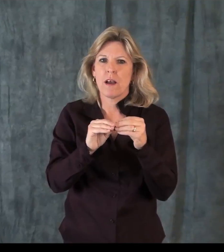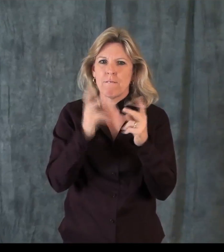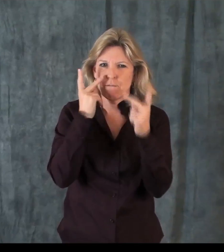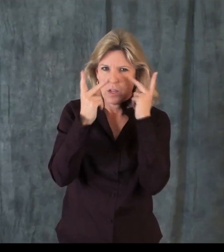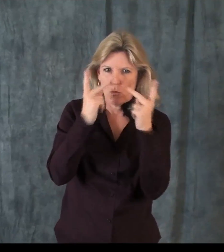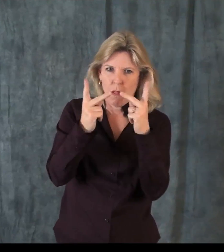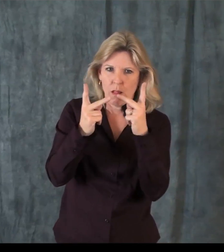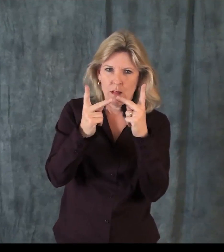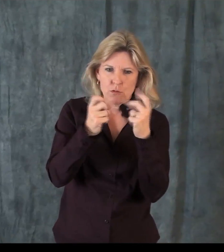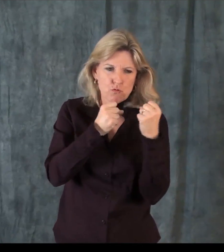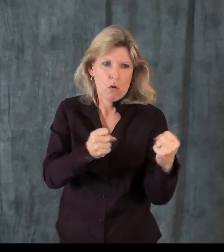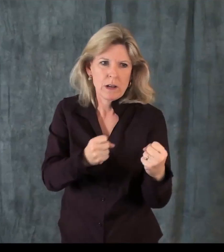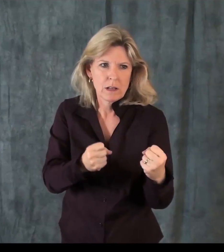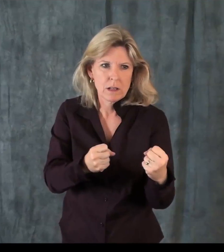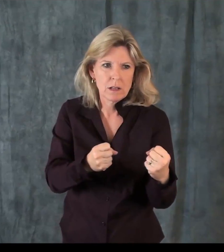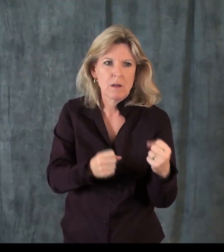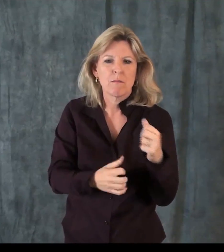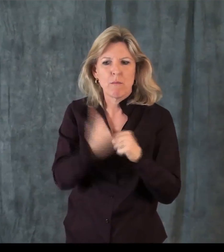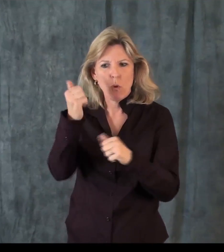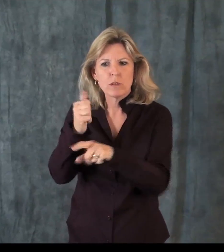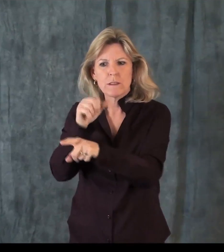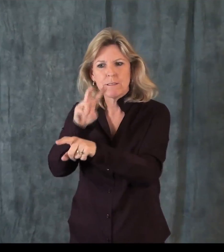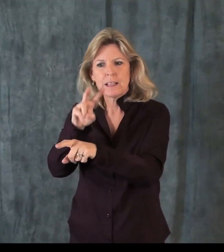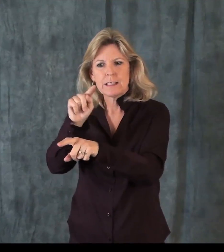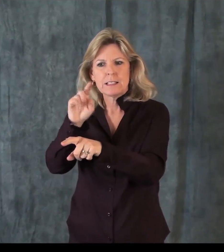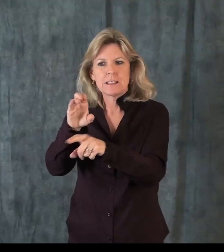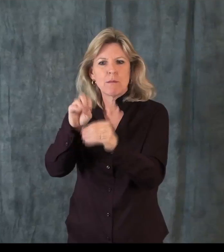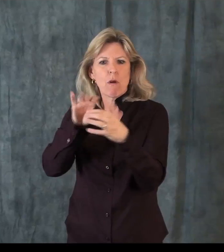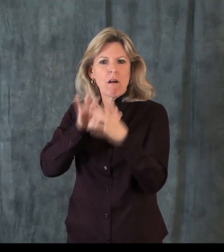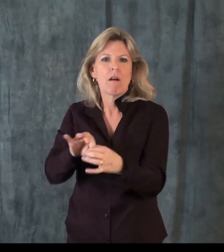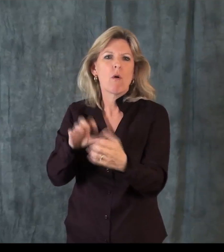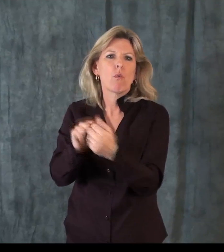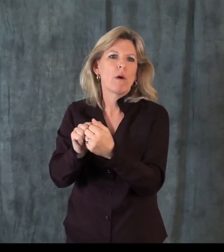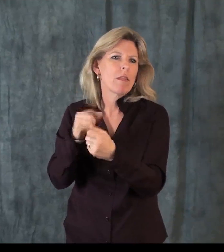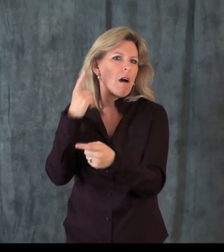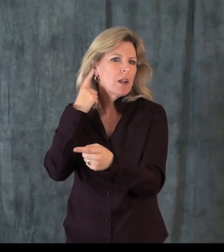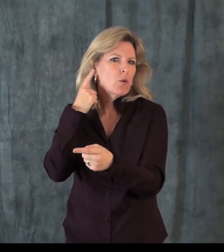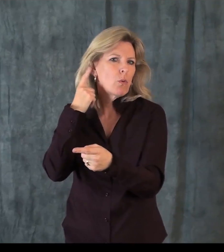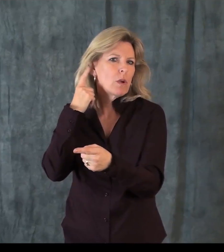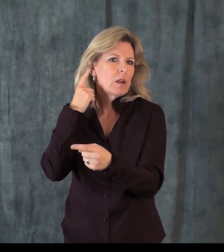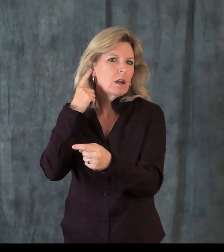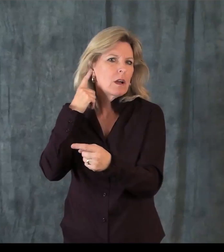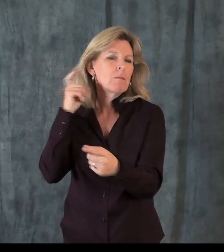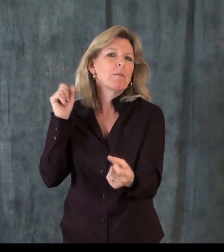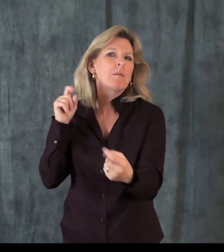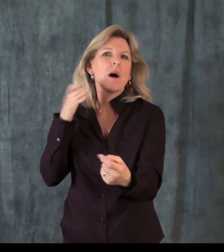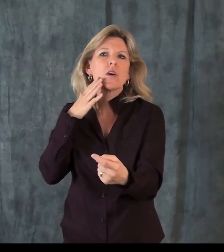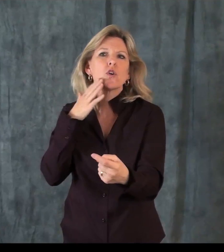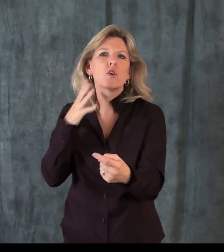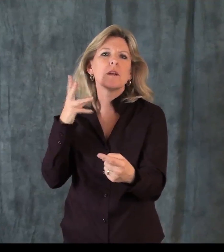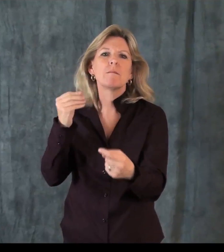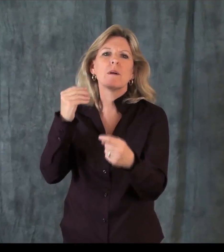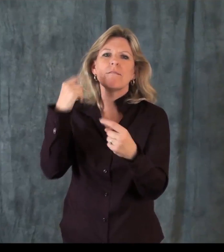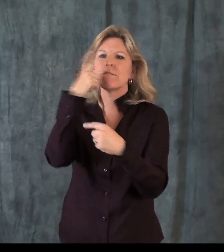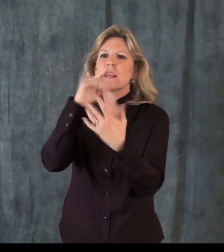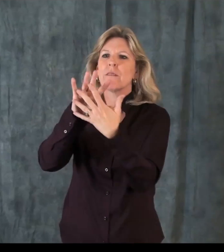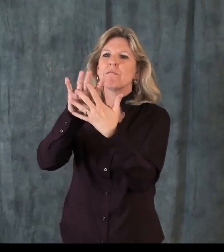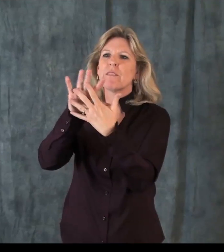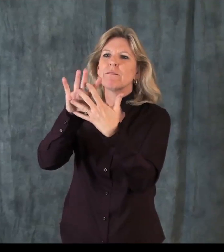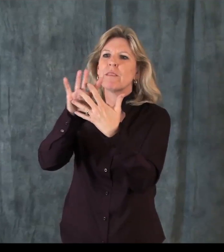signals through ASL quickly enough. You need to have a system that supports visual communication. The other systems maybe have good